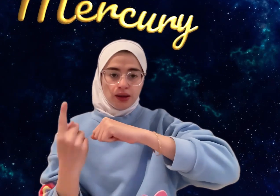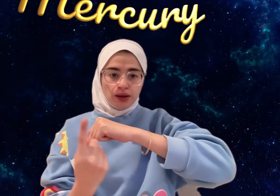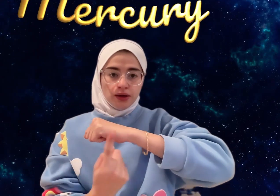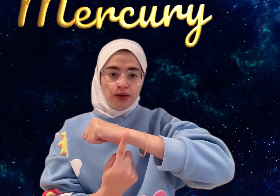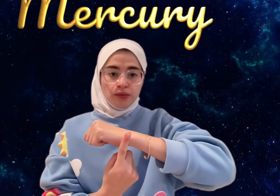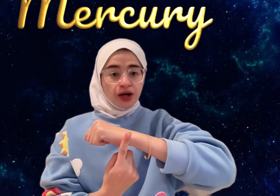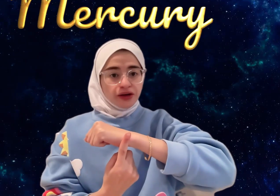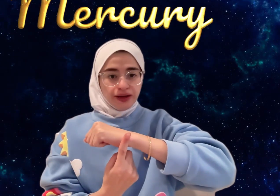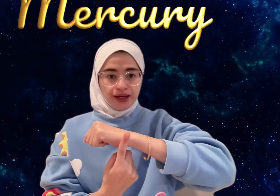Mercury.